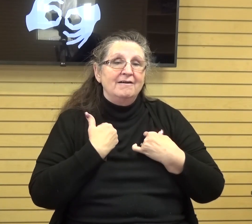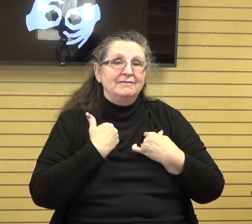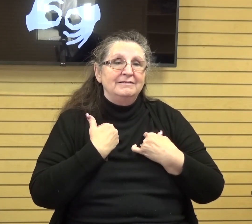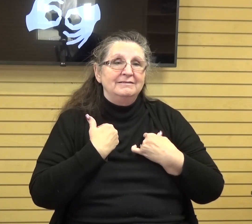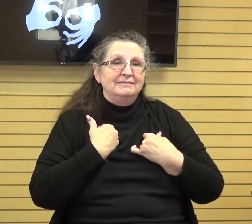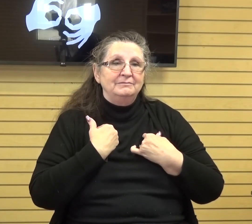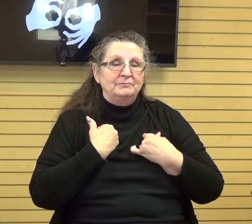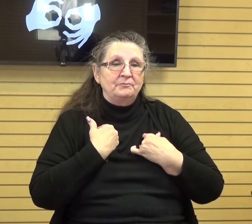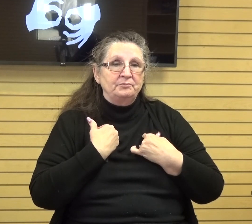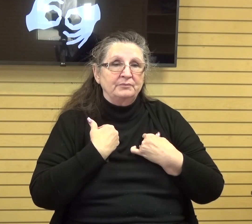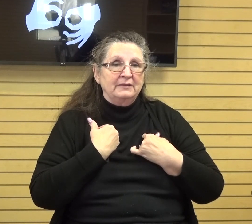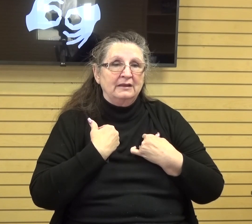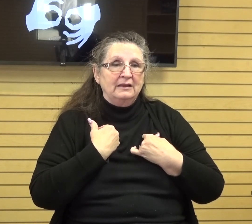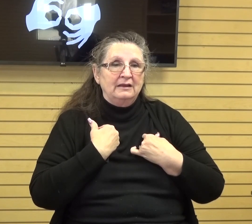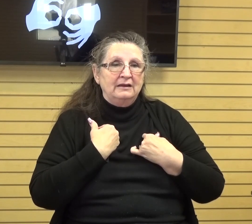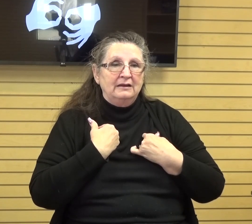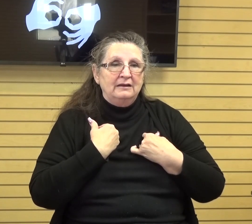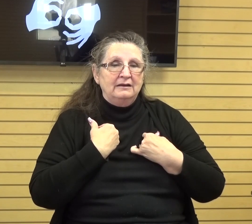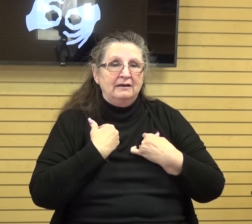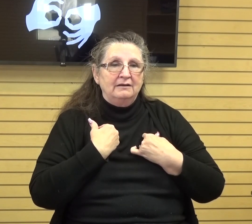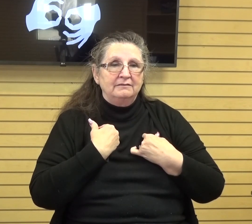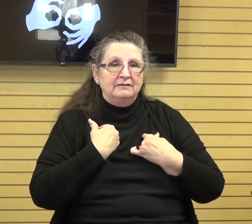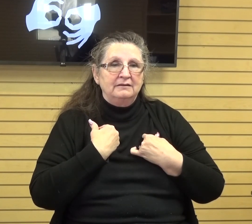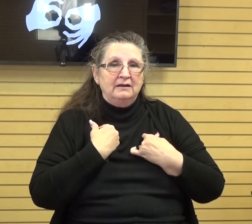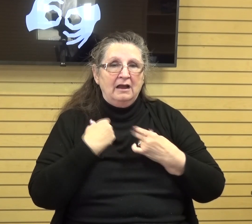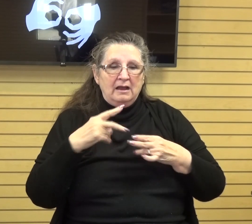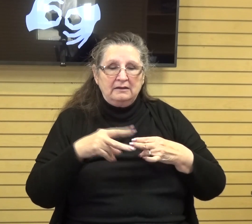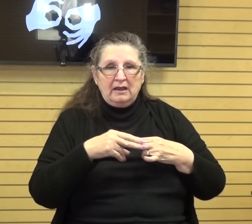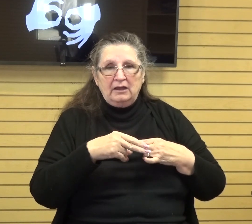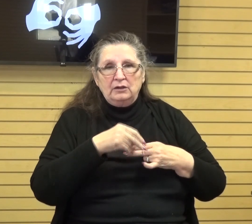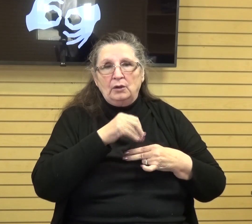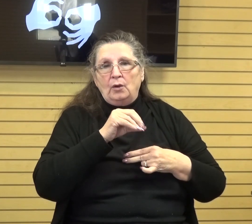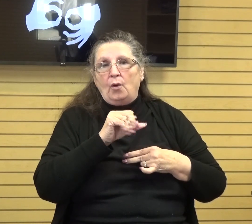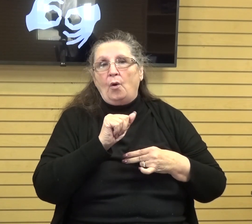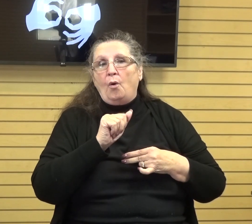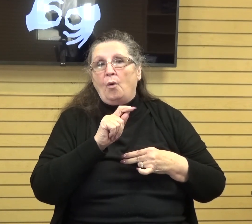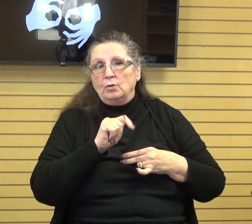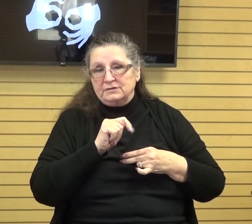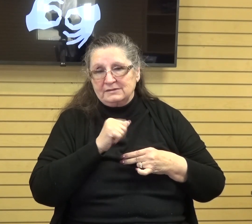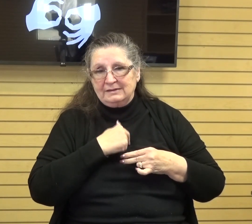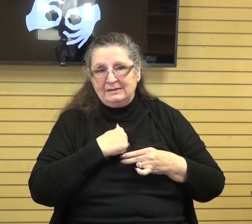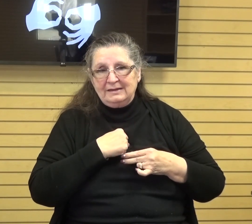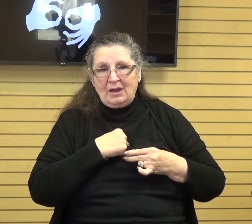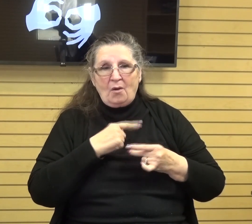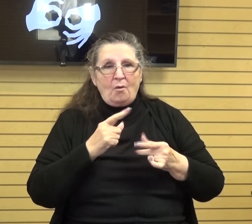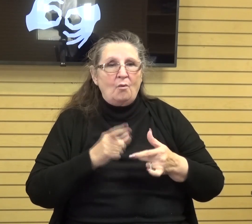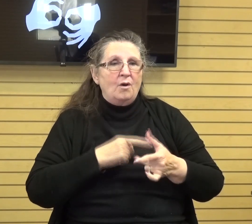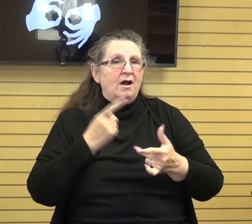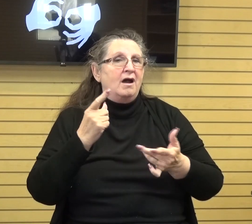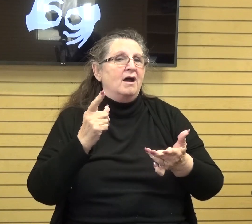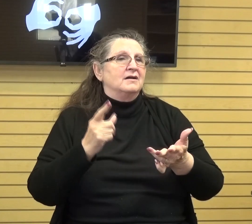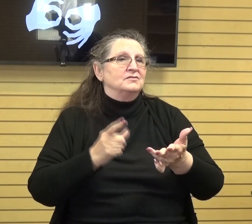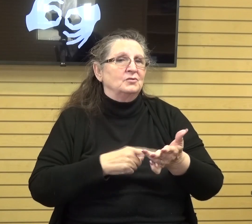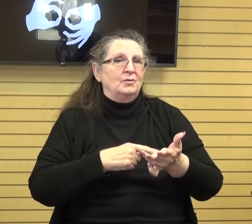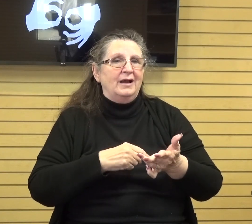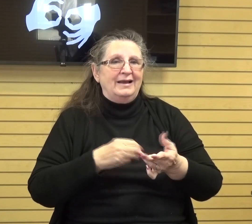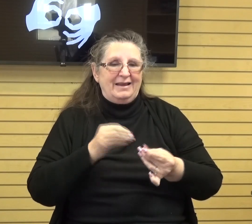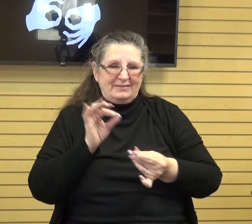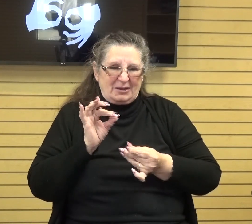oats and uh once in a while i get a piece of hole uh in there and it's not very tasty